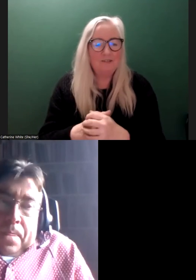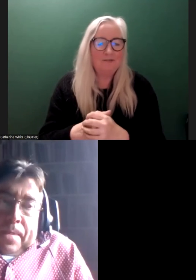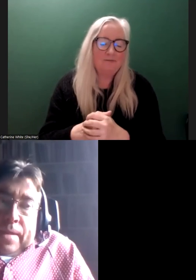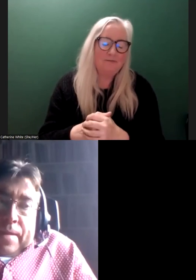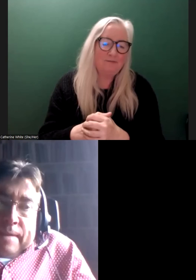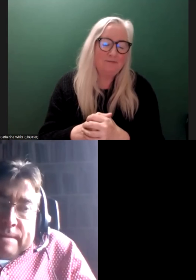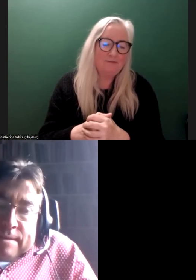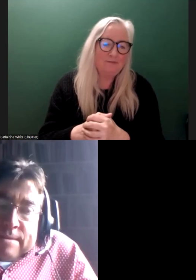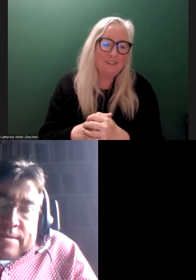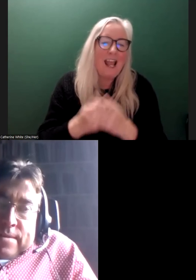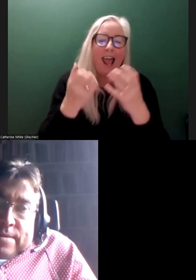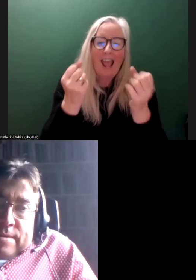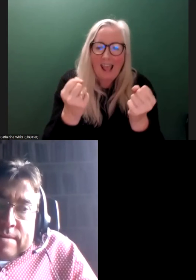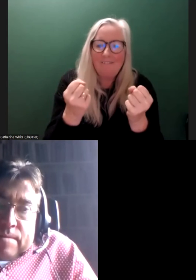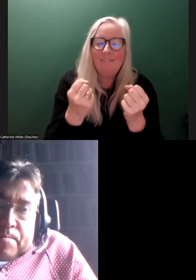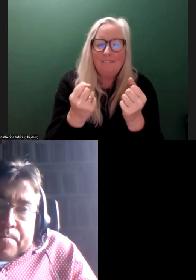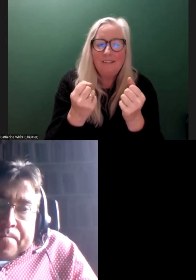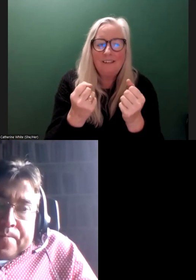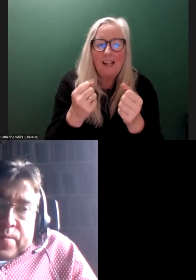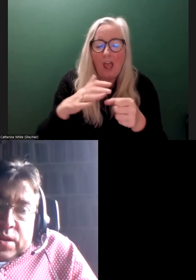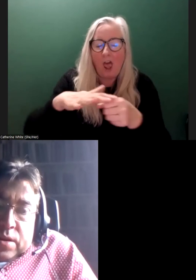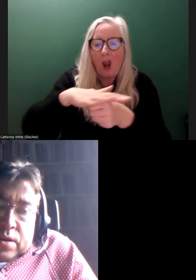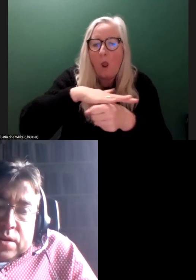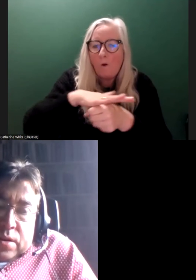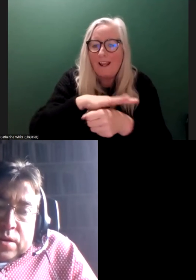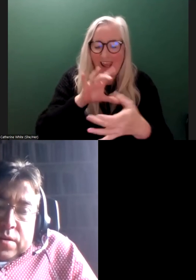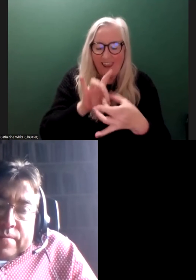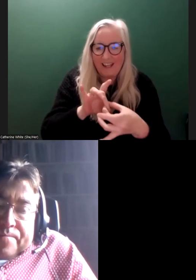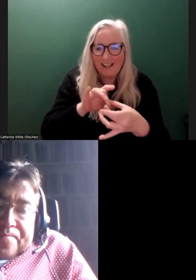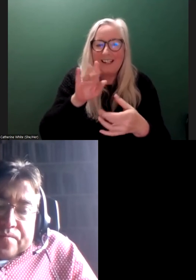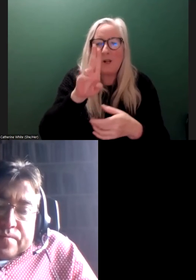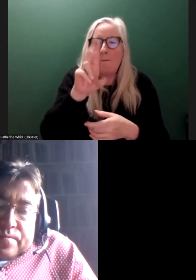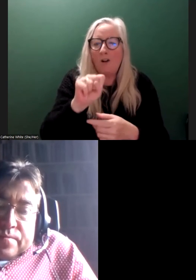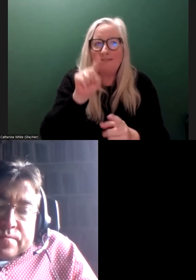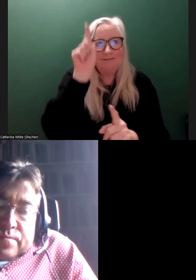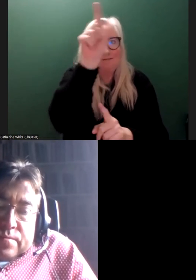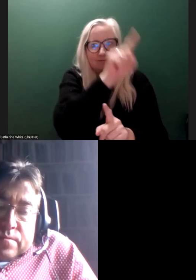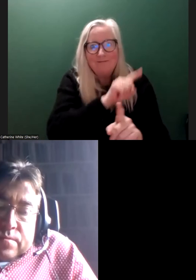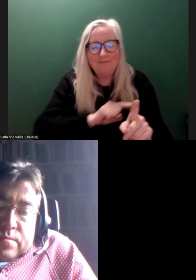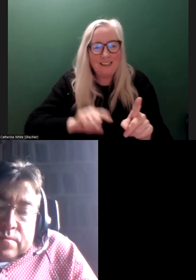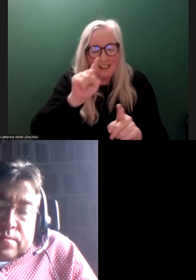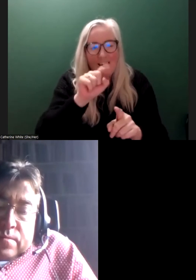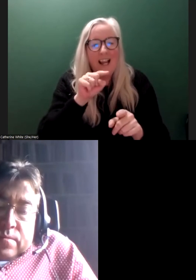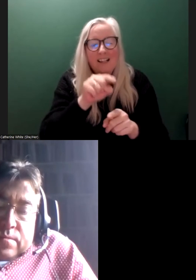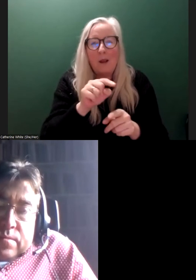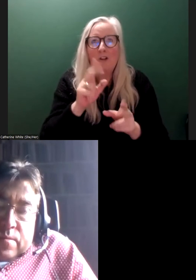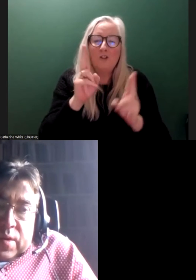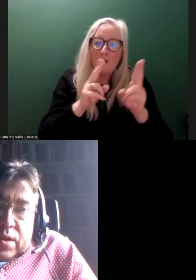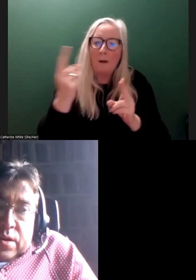you know, there is issues like there is local link, which is a series of network of buses throughout the country, which are, you know, meant to be accessible.